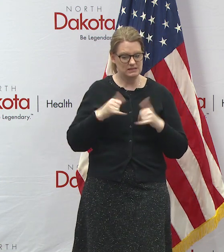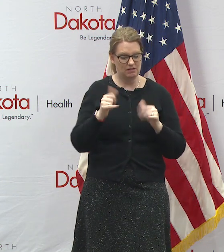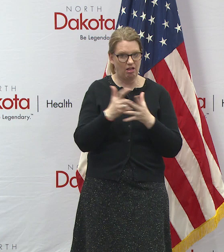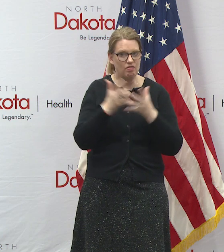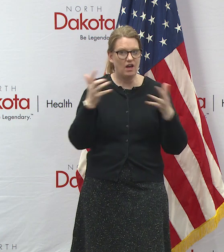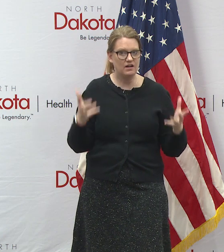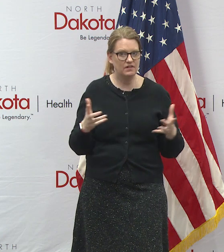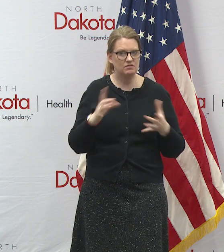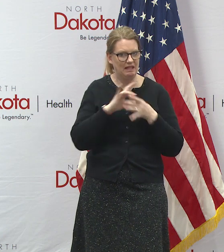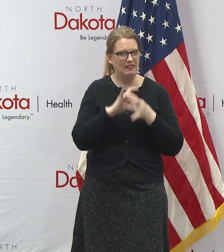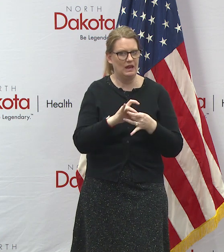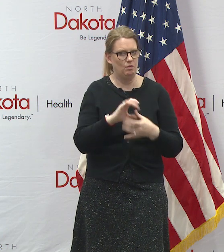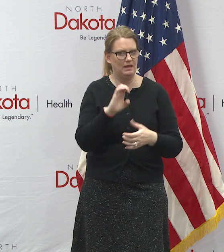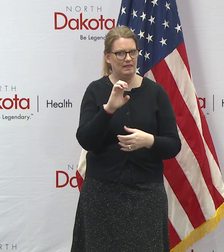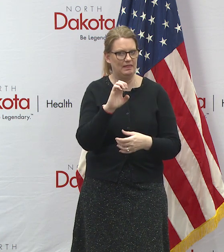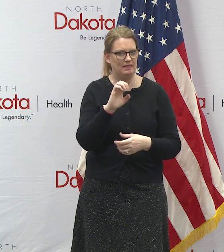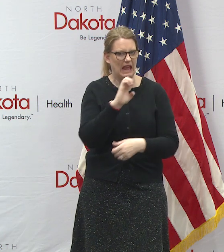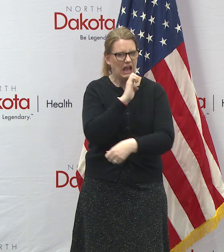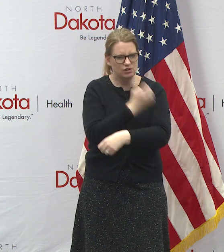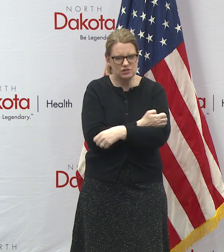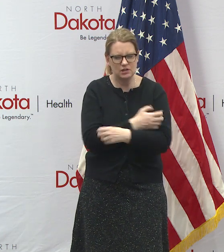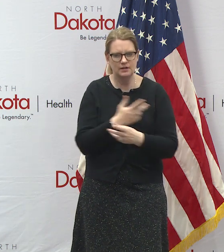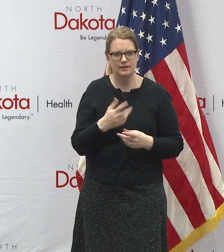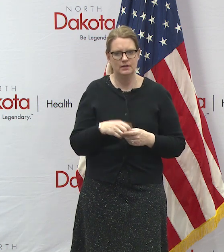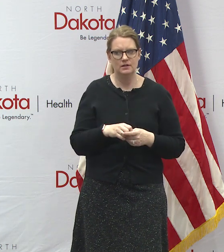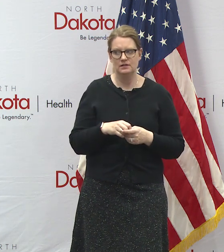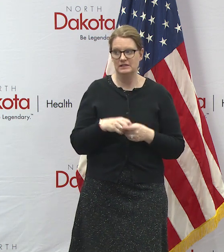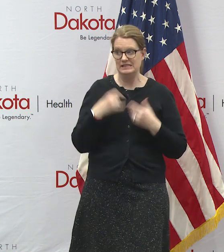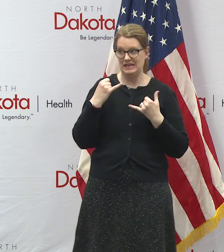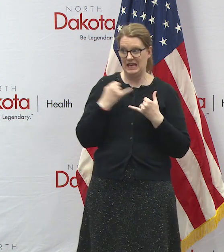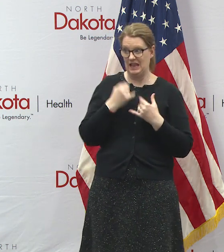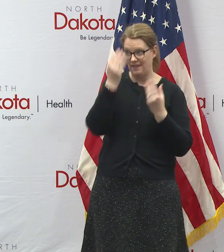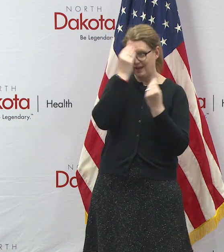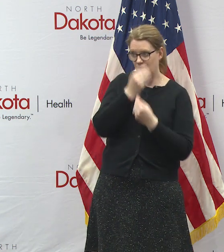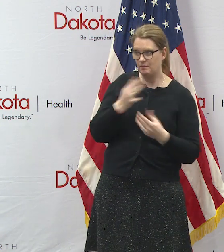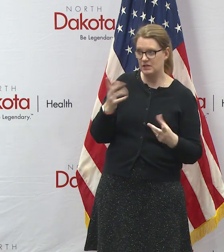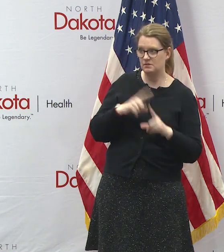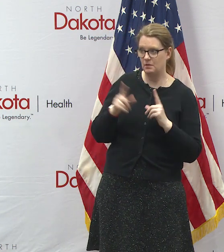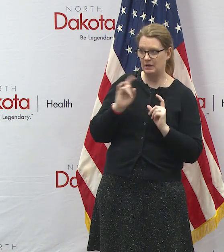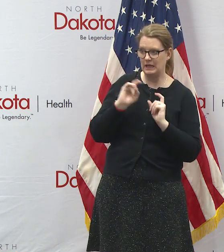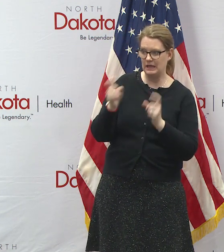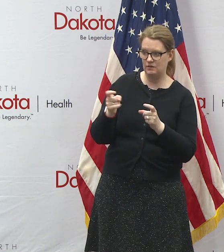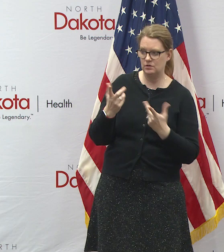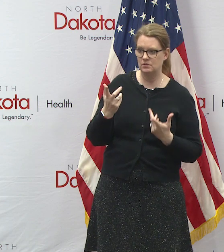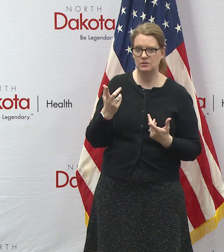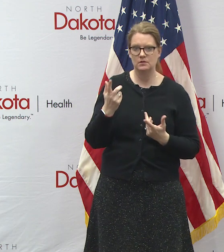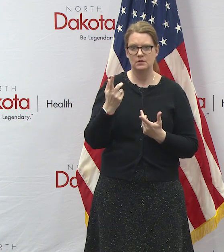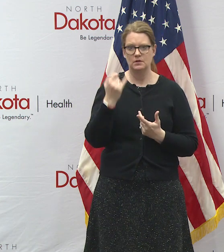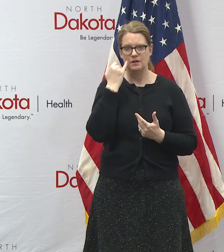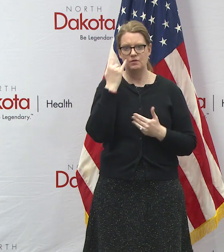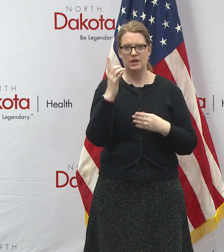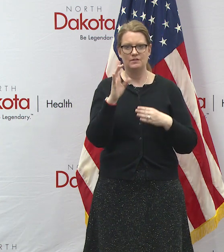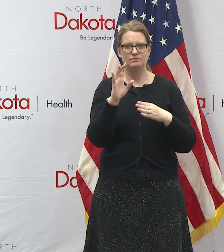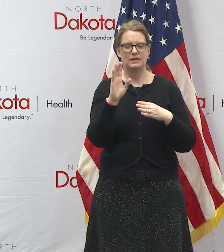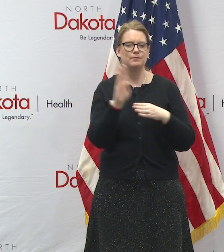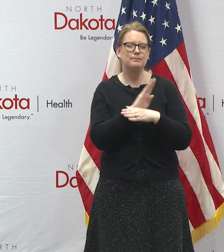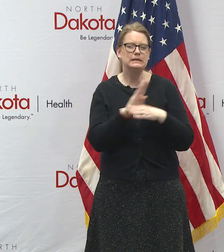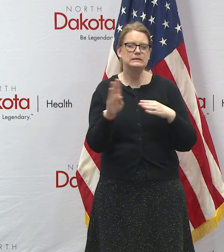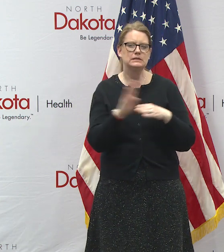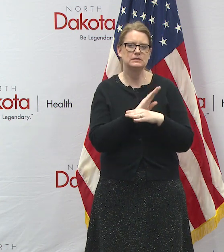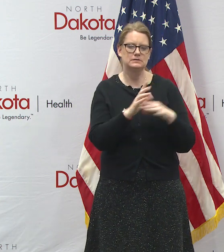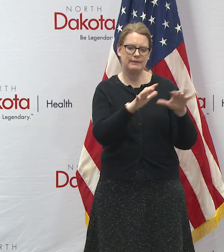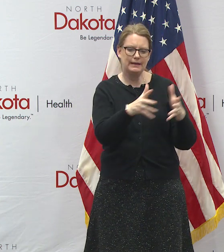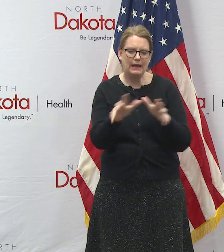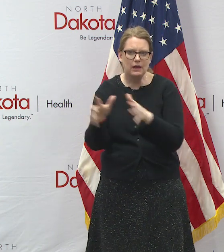energy related uh i don't have the data jeremy today from but we can get it for you on if we've got industry breakdown on the stuff coming from